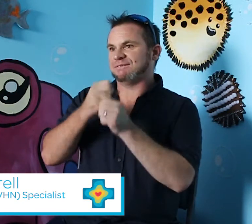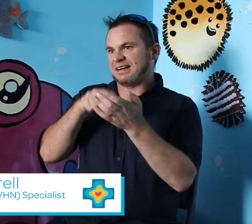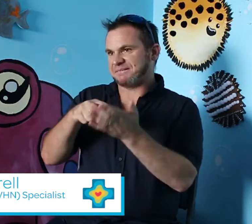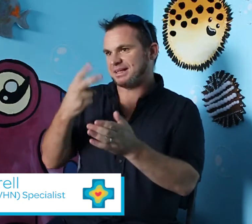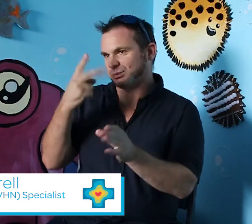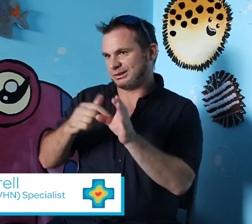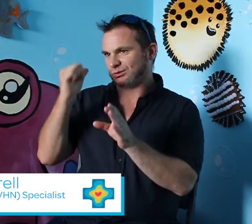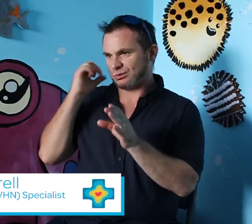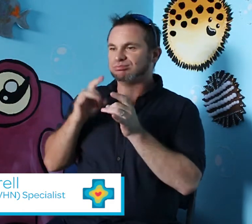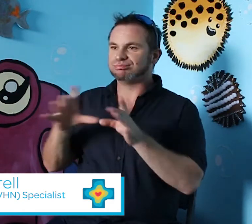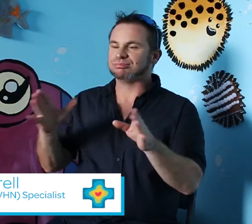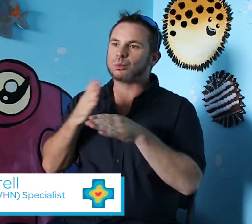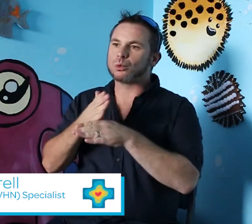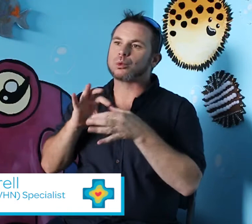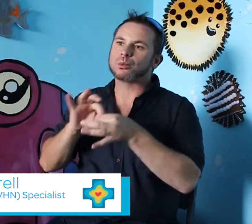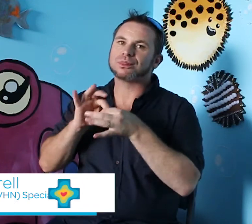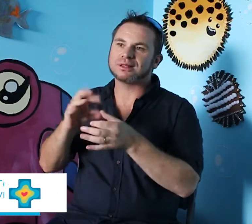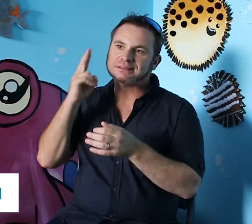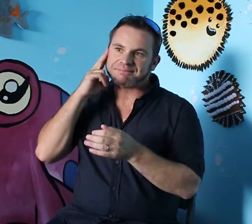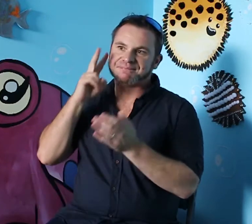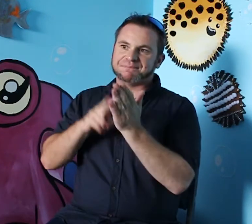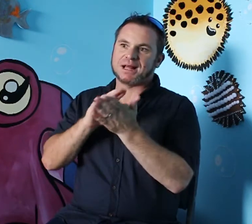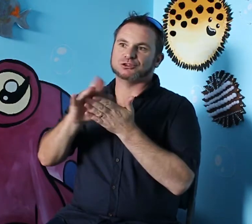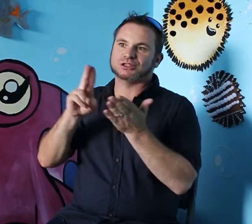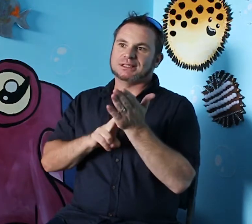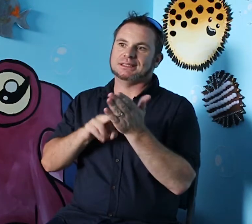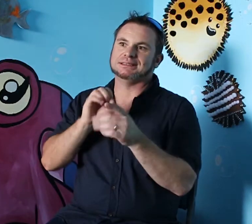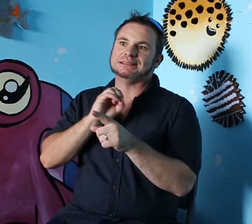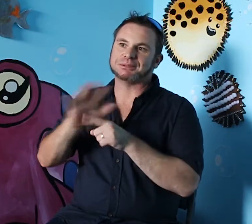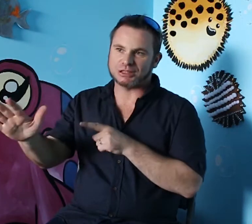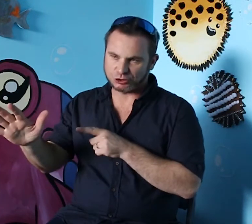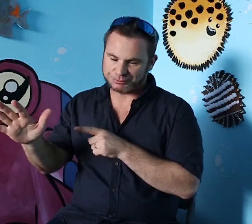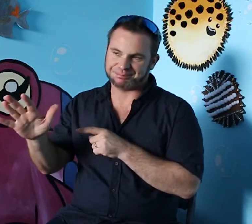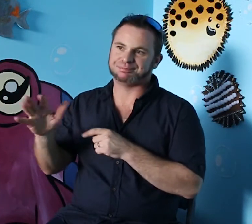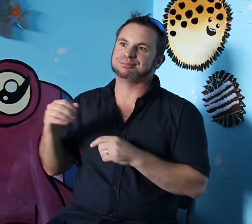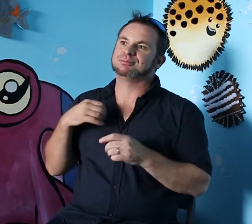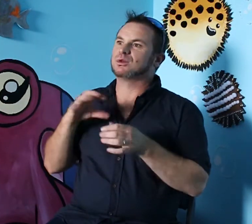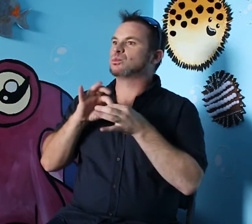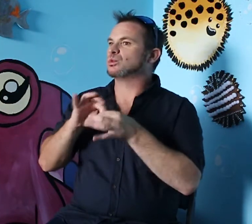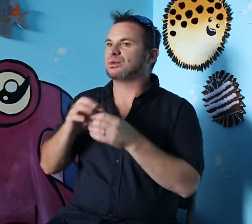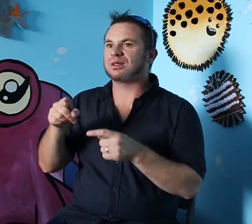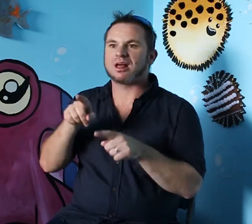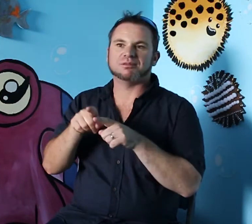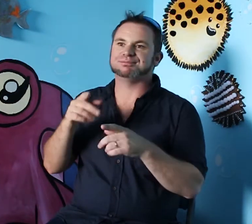I work here at Geneva Elevator. I've been working here for two years and I work as a Deaf VHM Specialist.